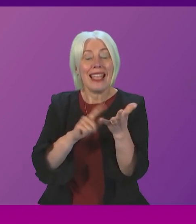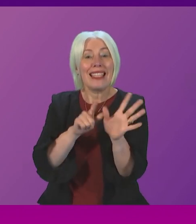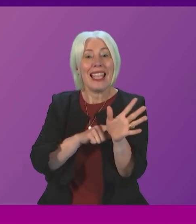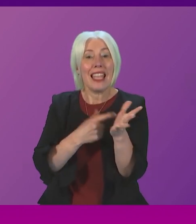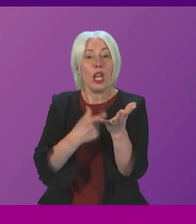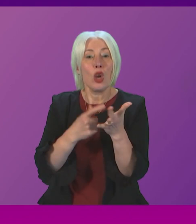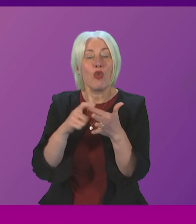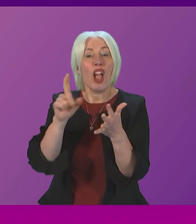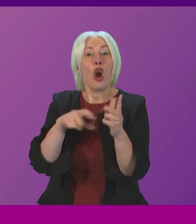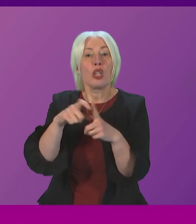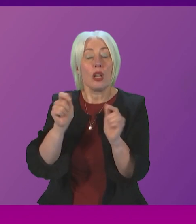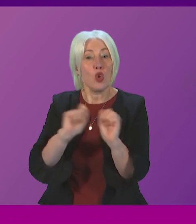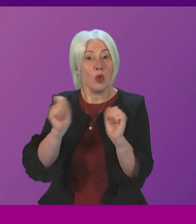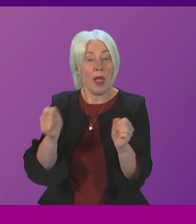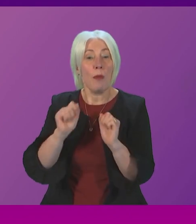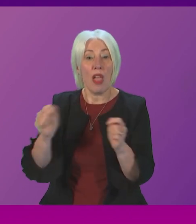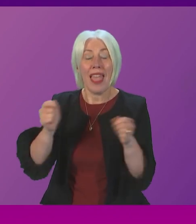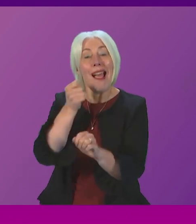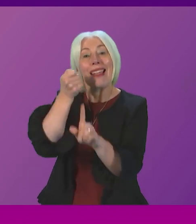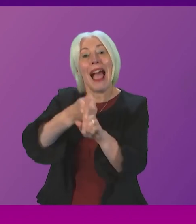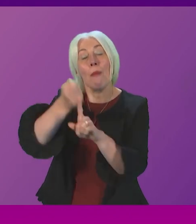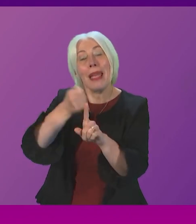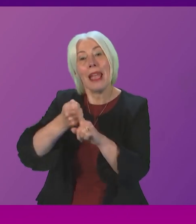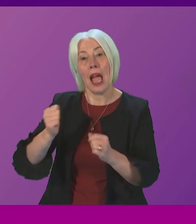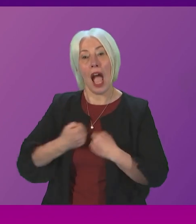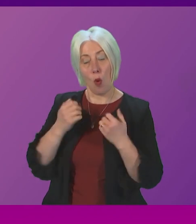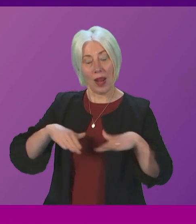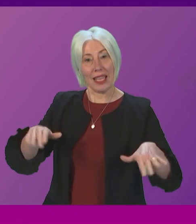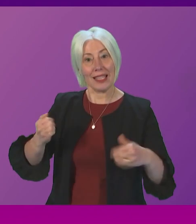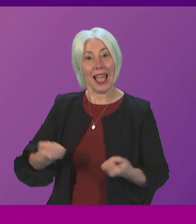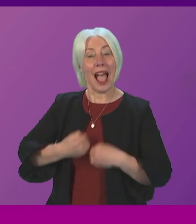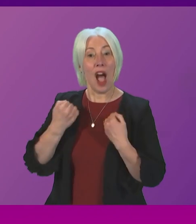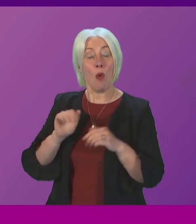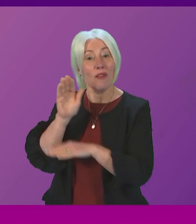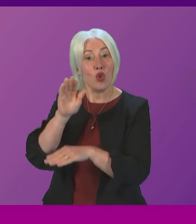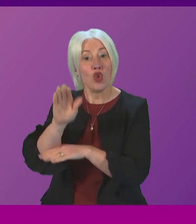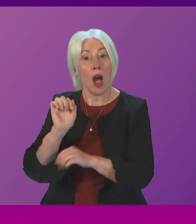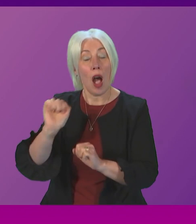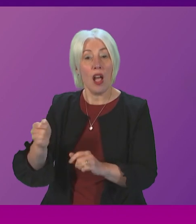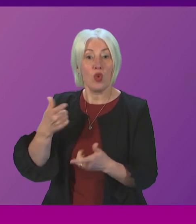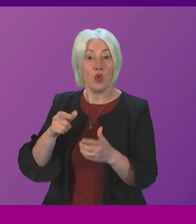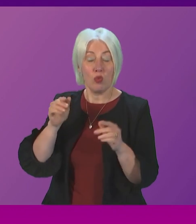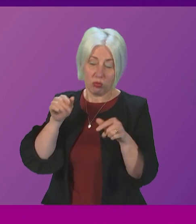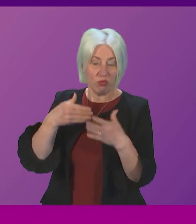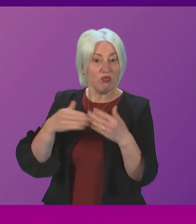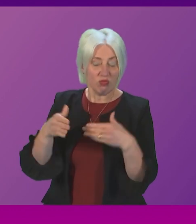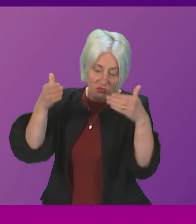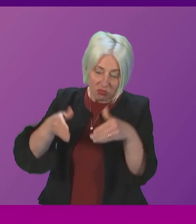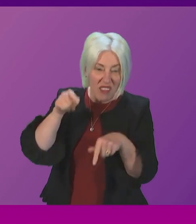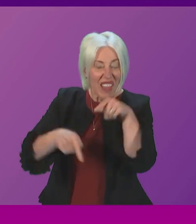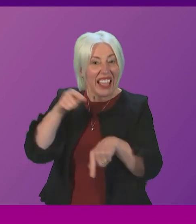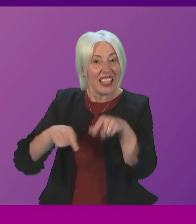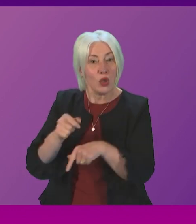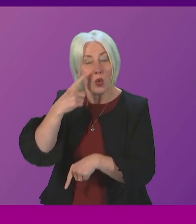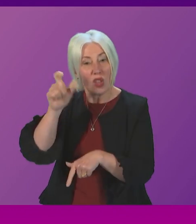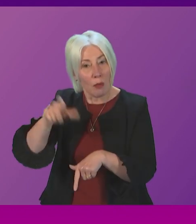Our Future campaign to tackle violence against young people First Minister Well can I like many others have done commend the Daily Record for drawing